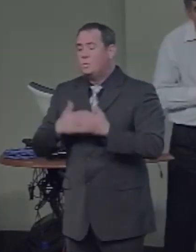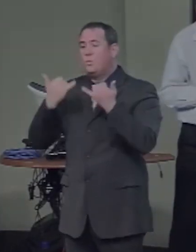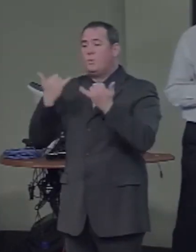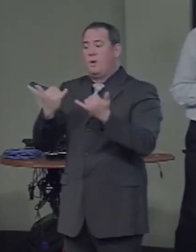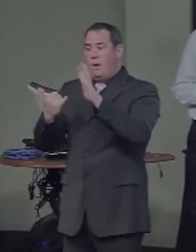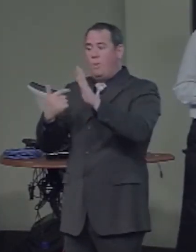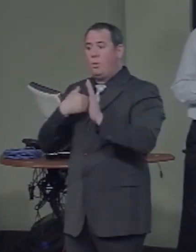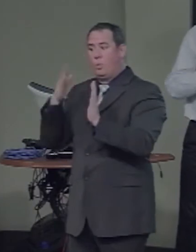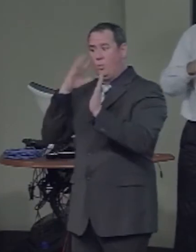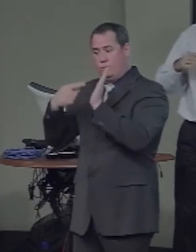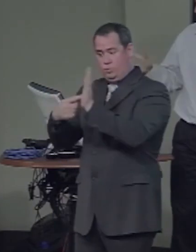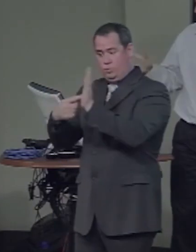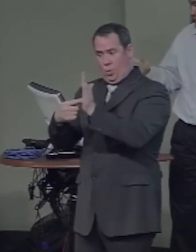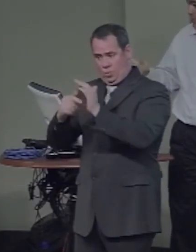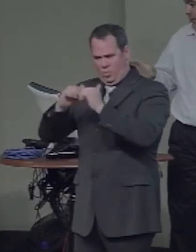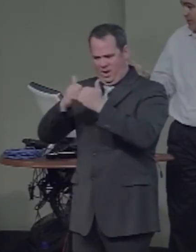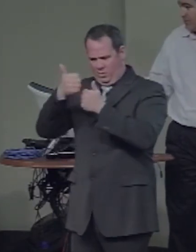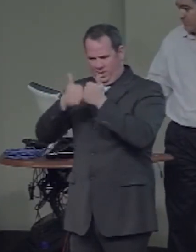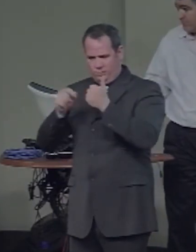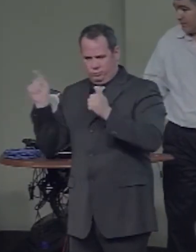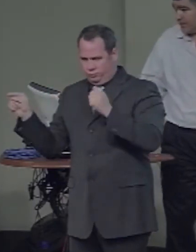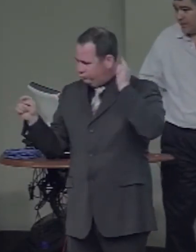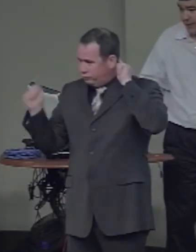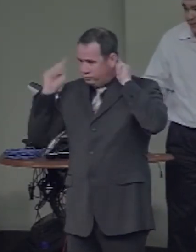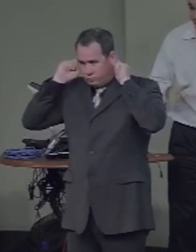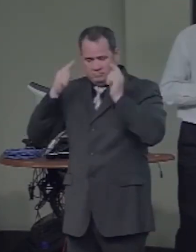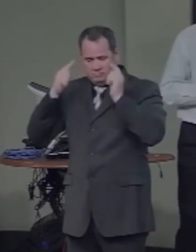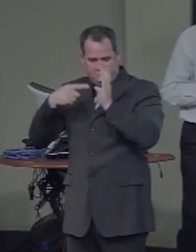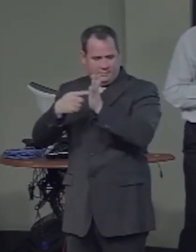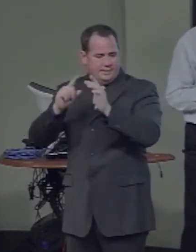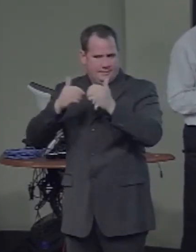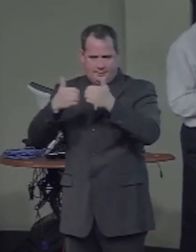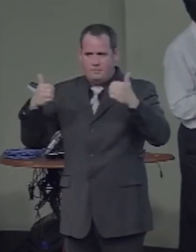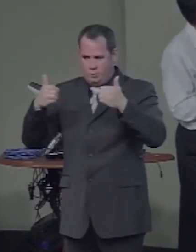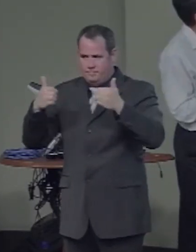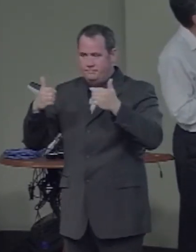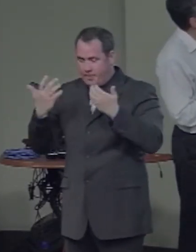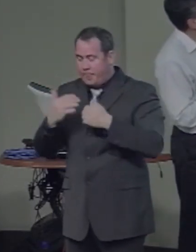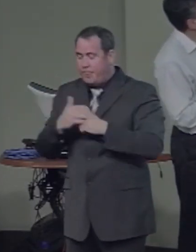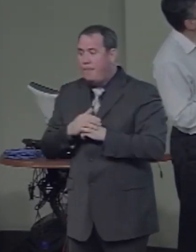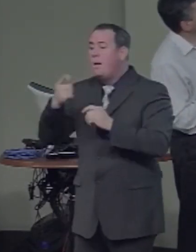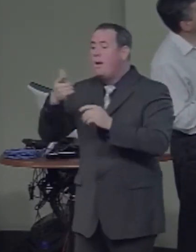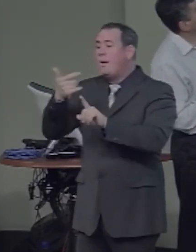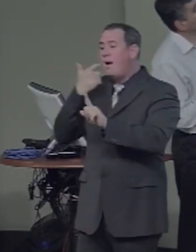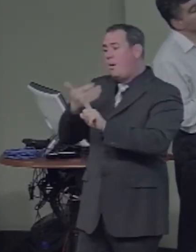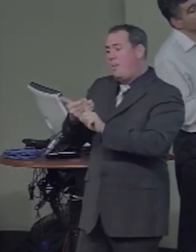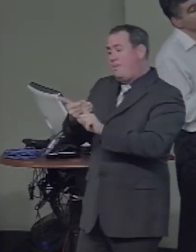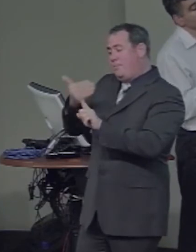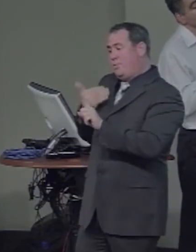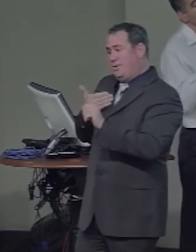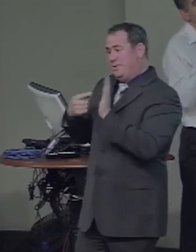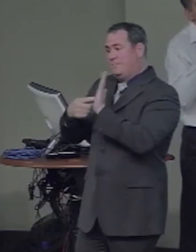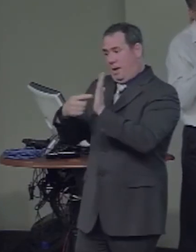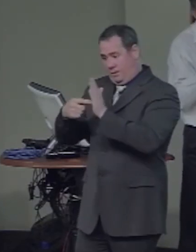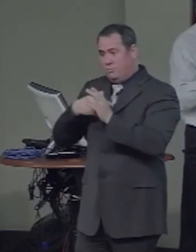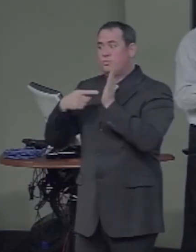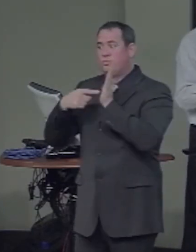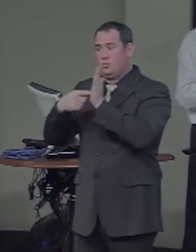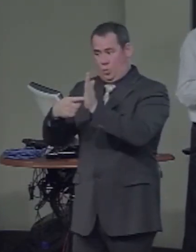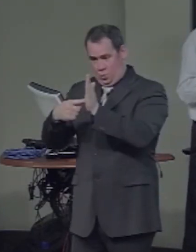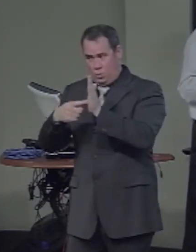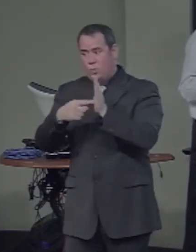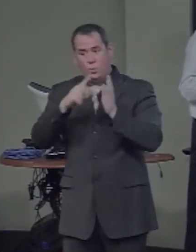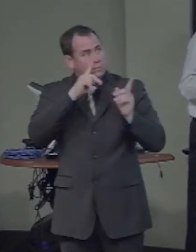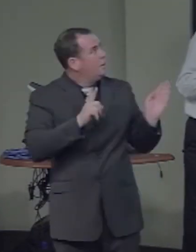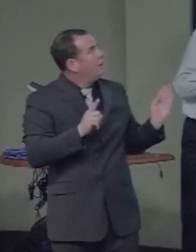is performance. Remember, the undamaged model is perfectly correct on everything. This is performance following lesions to the left